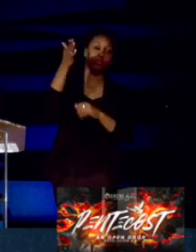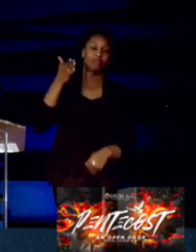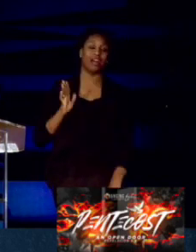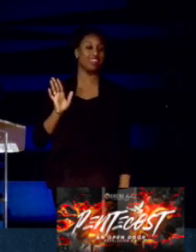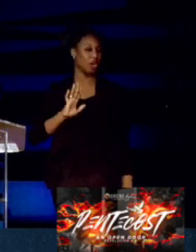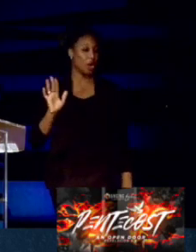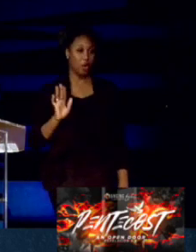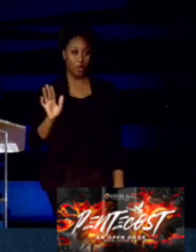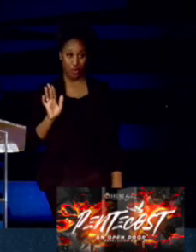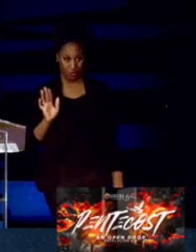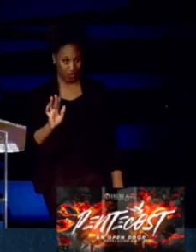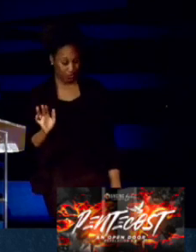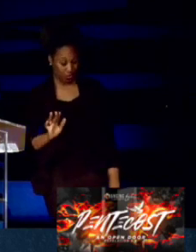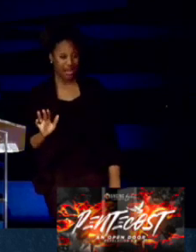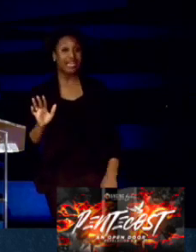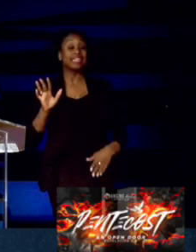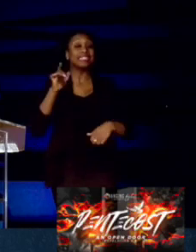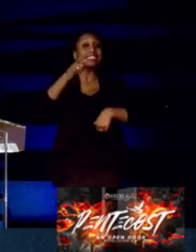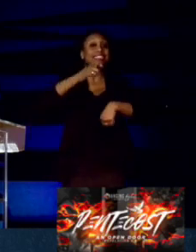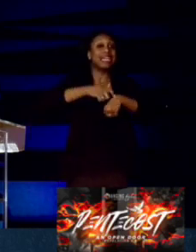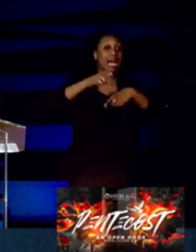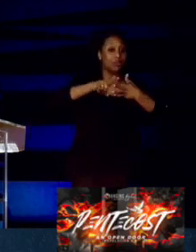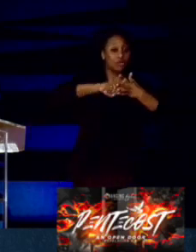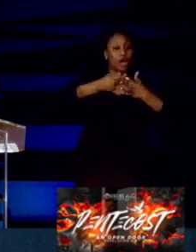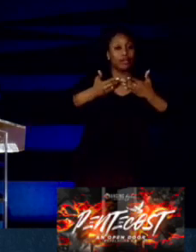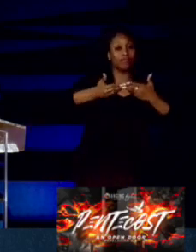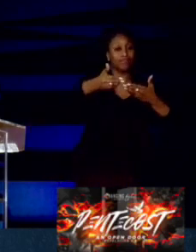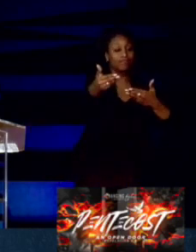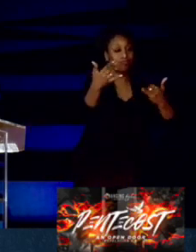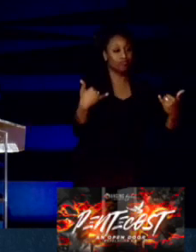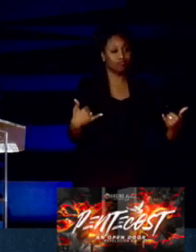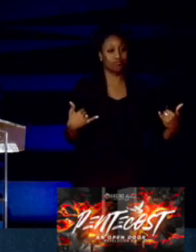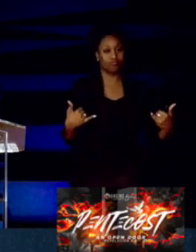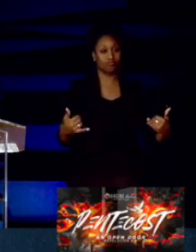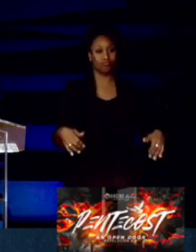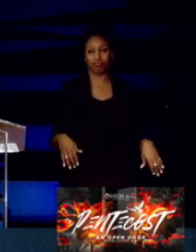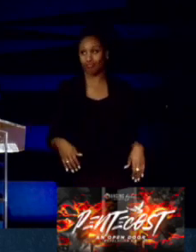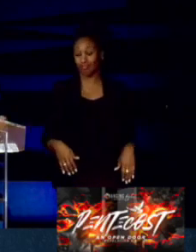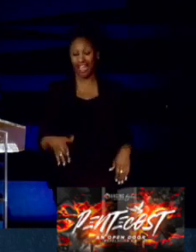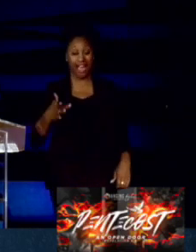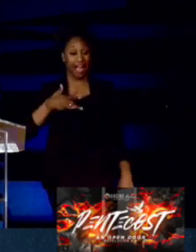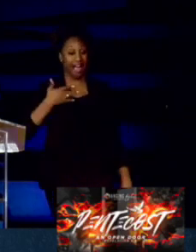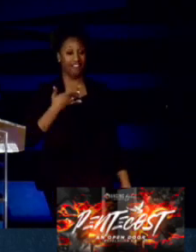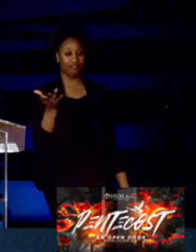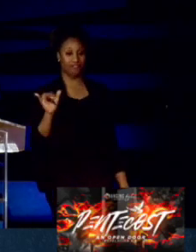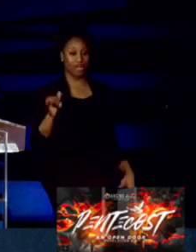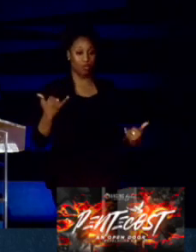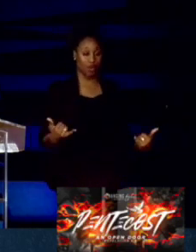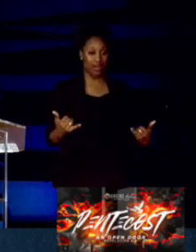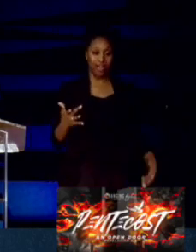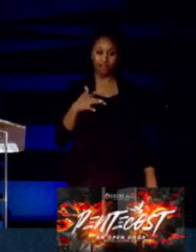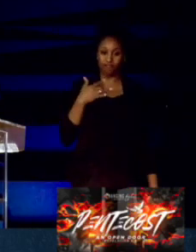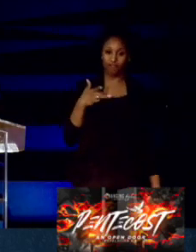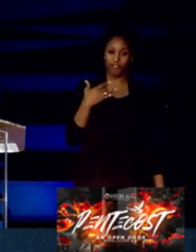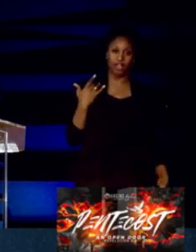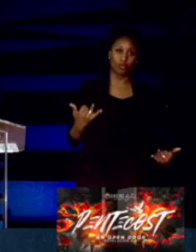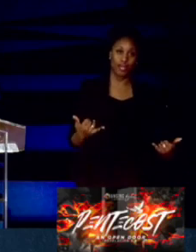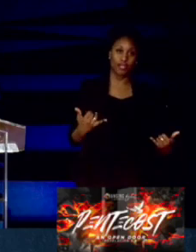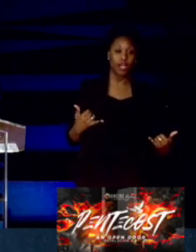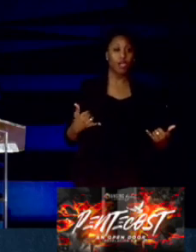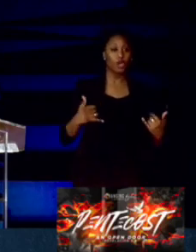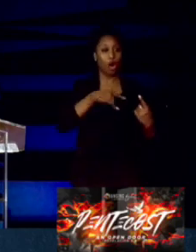out is about to be time in. You're, you're, you're, you're, oh God, I'm feeling it already. You're already